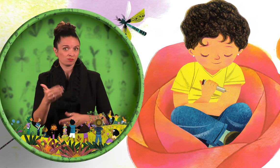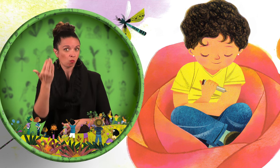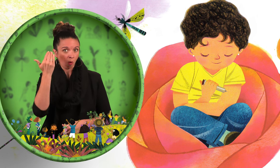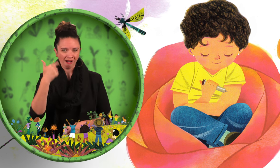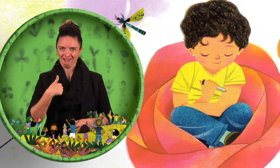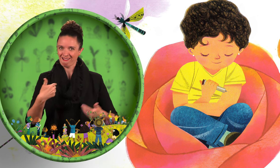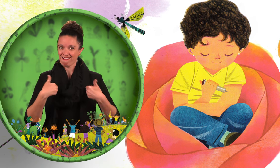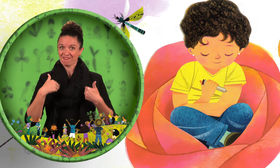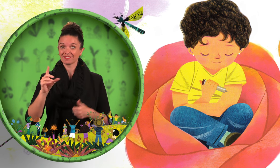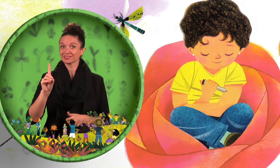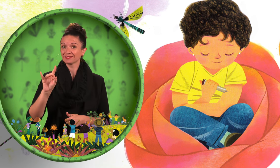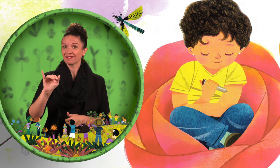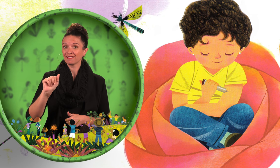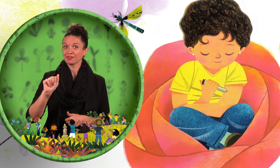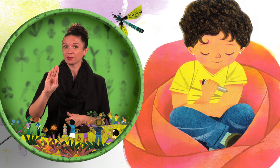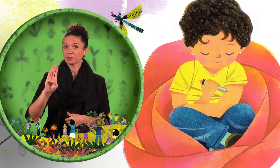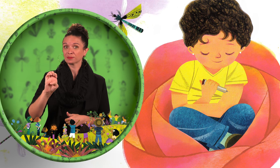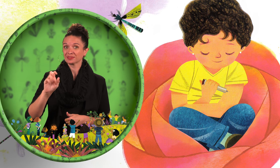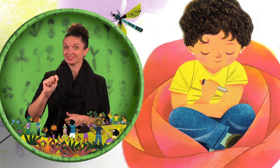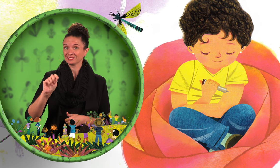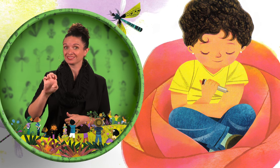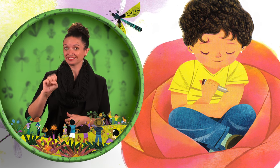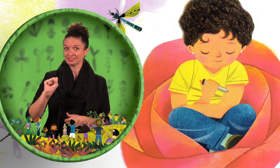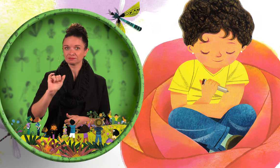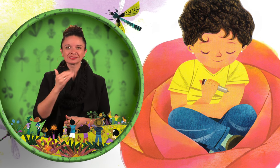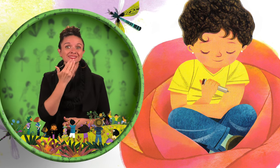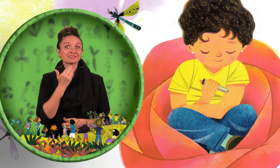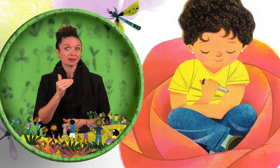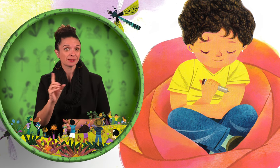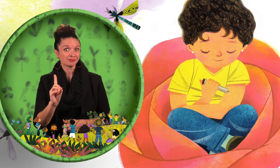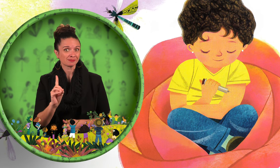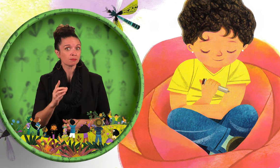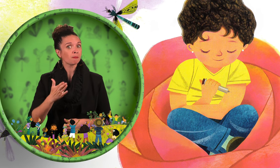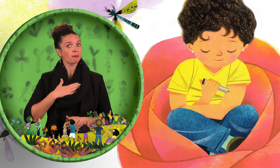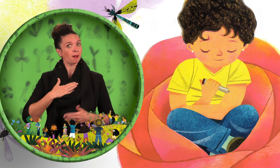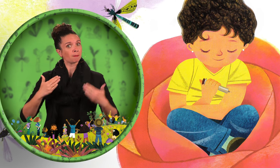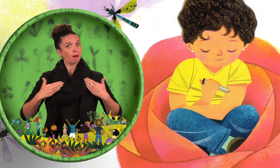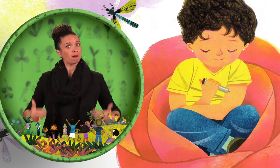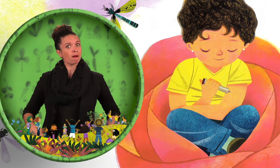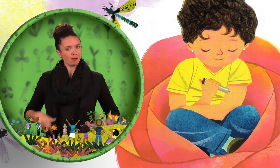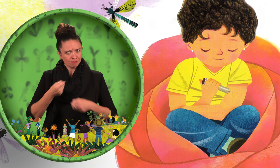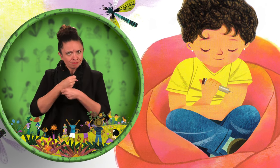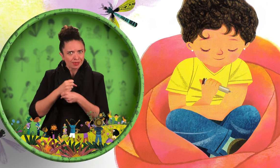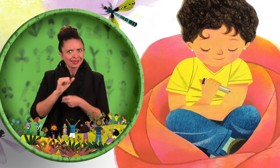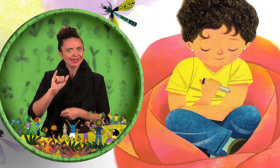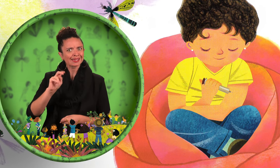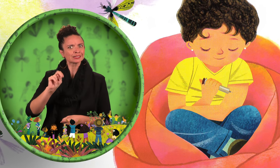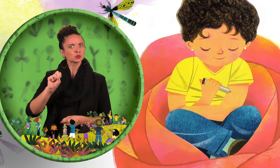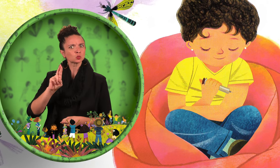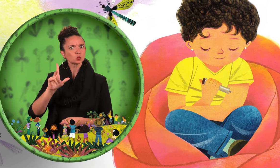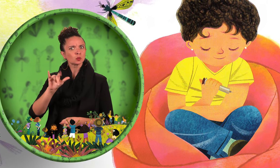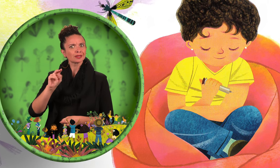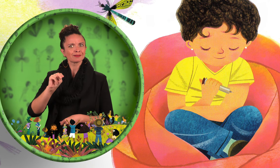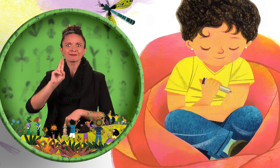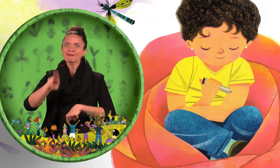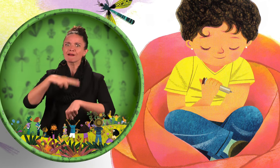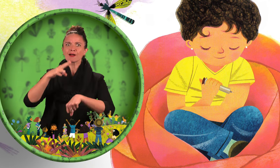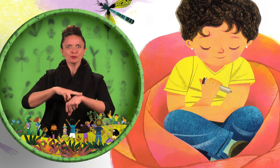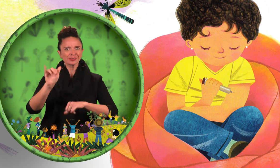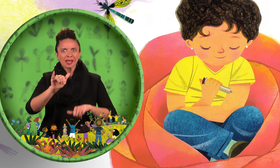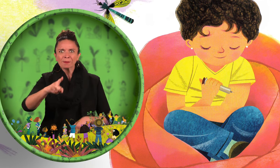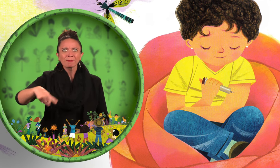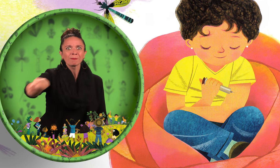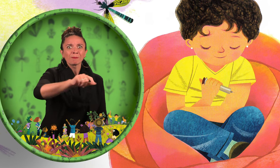I do this because I have diabetes, and my body doesn't make insulin naturally, like other people's.